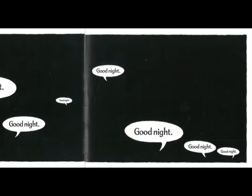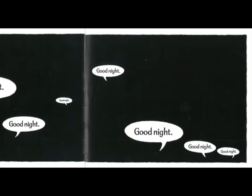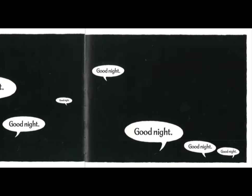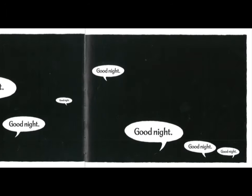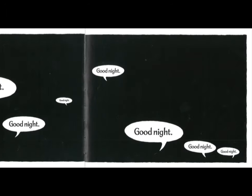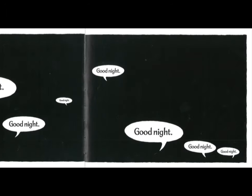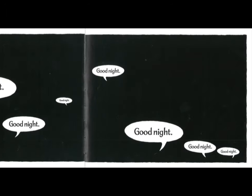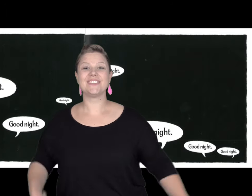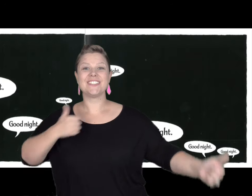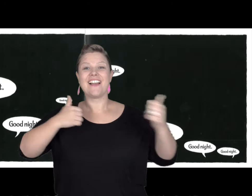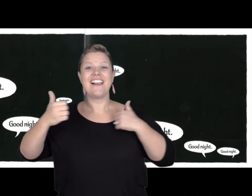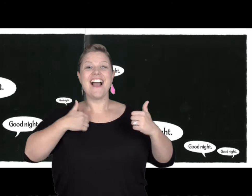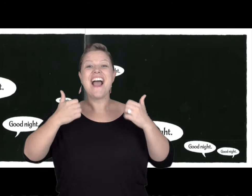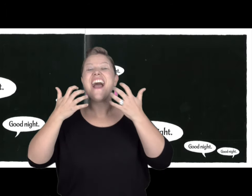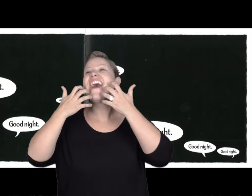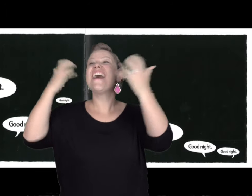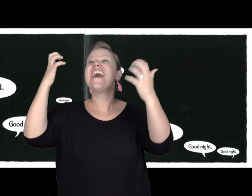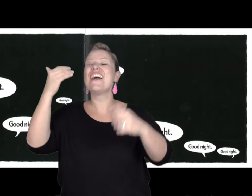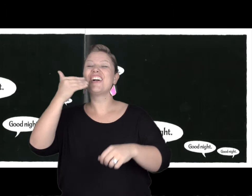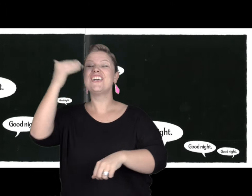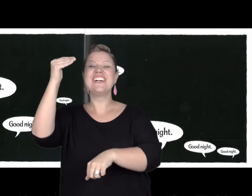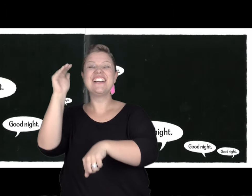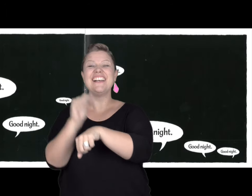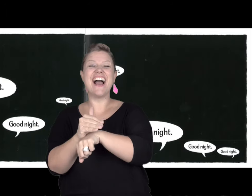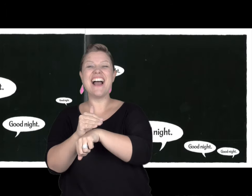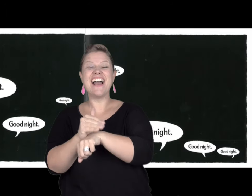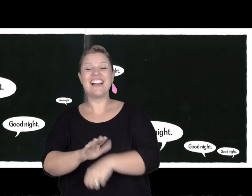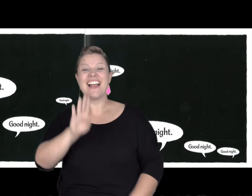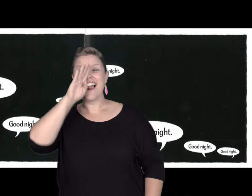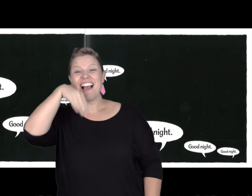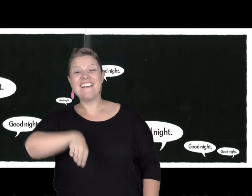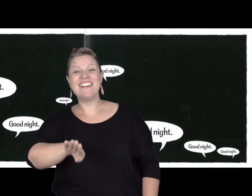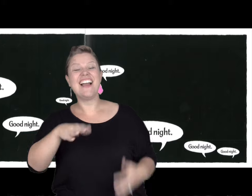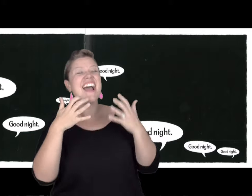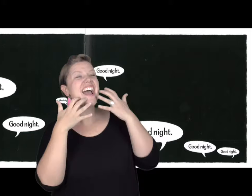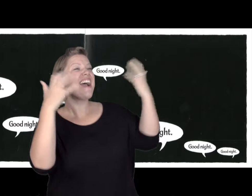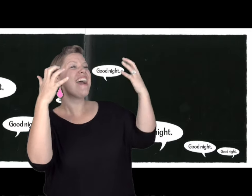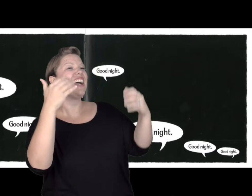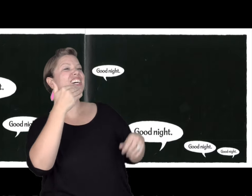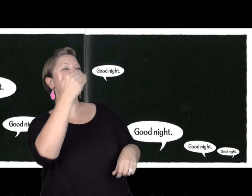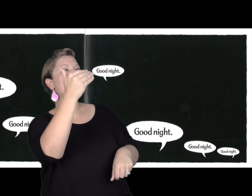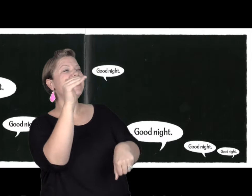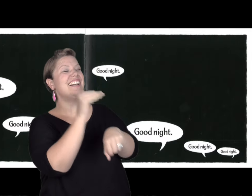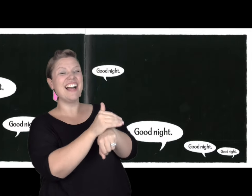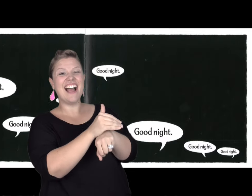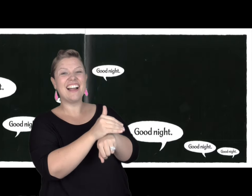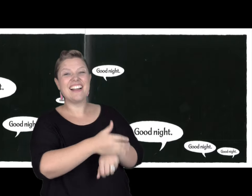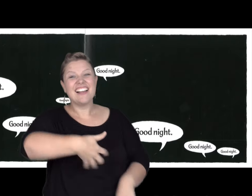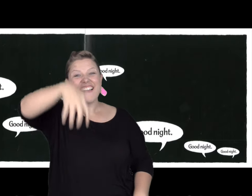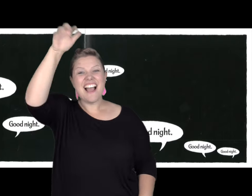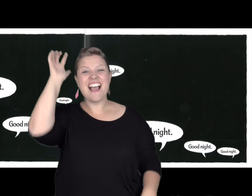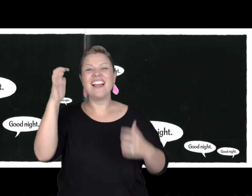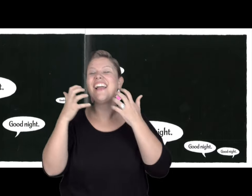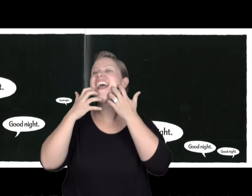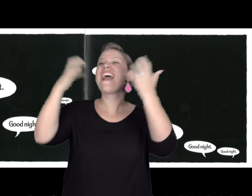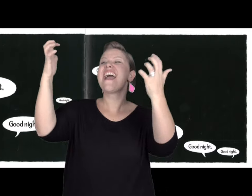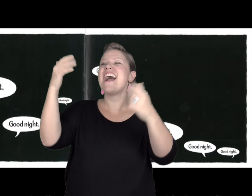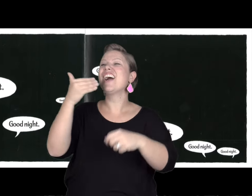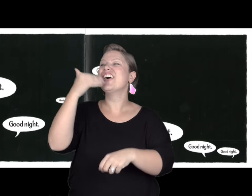the gorilla said good night the elephant said good night the lion said